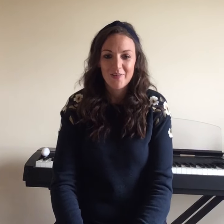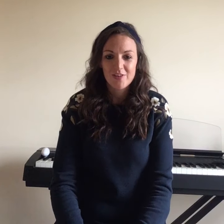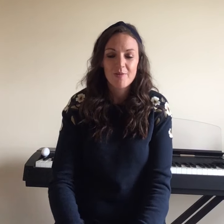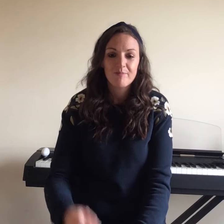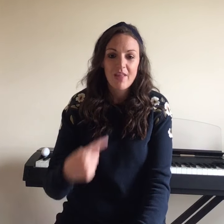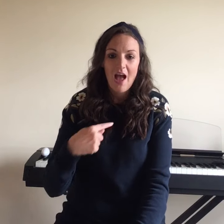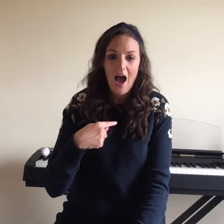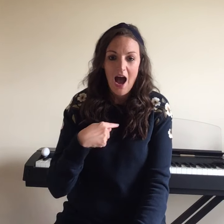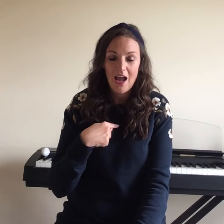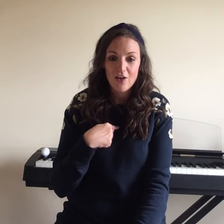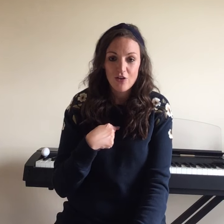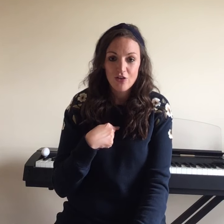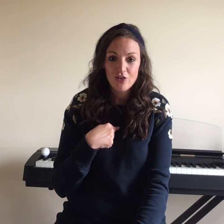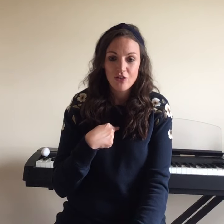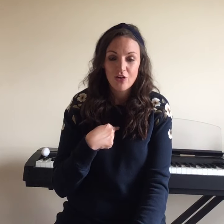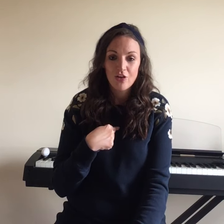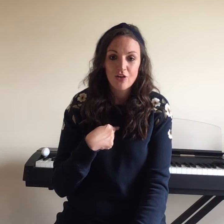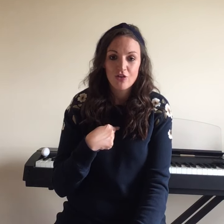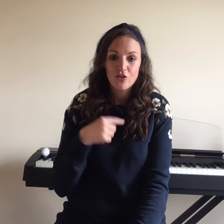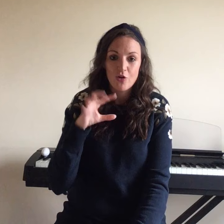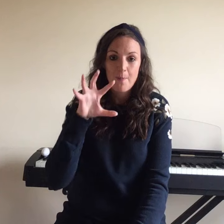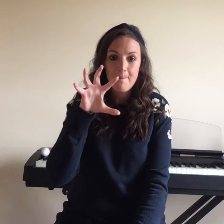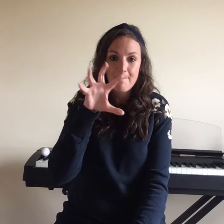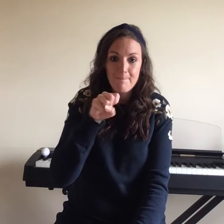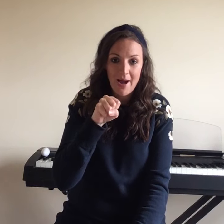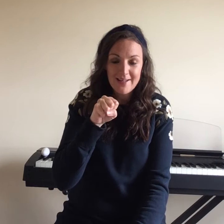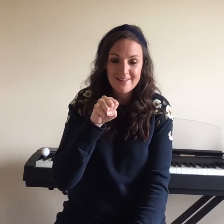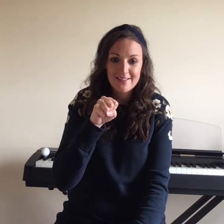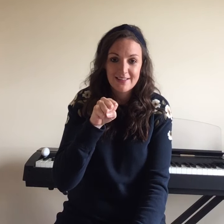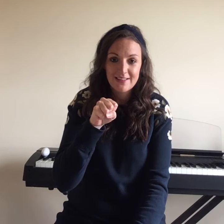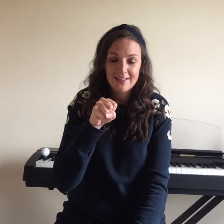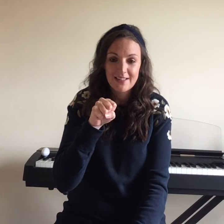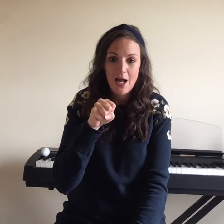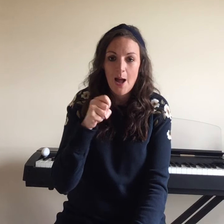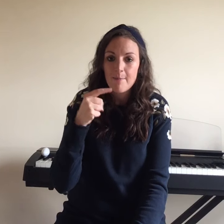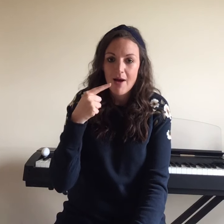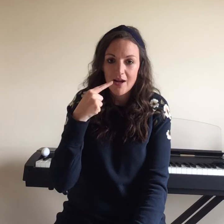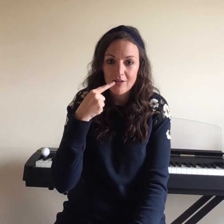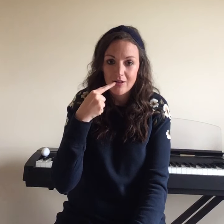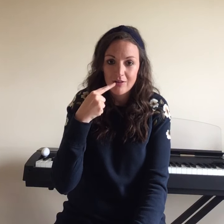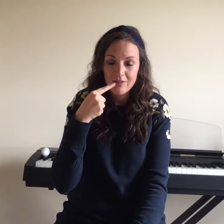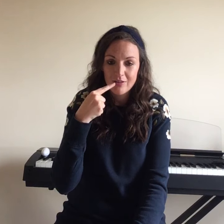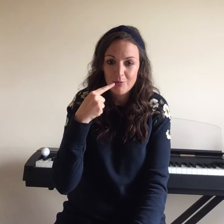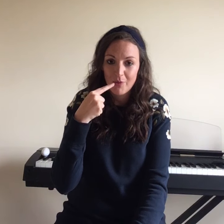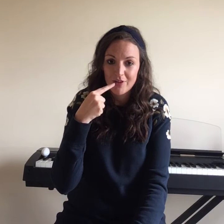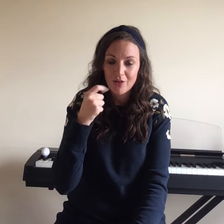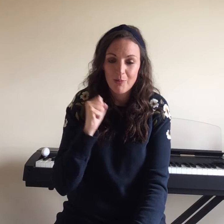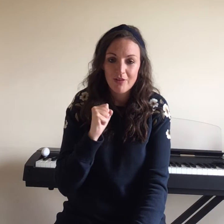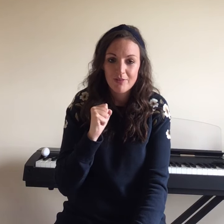It goes I used to bite my tongue. Just point into your mouth.